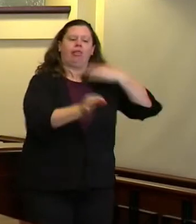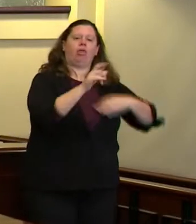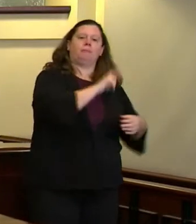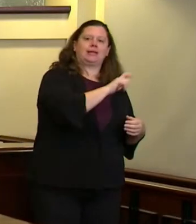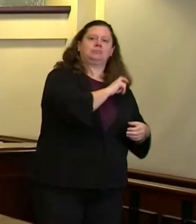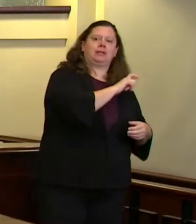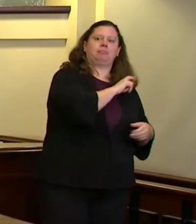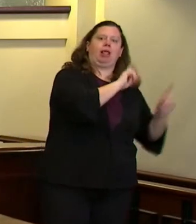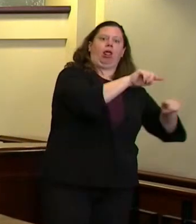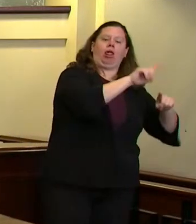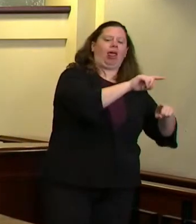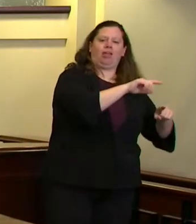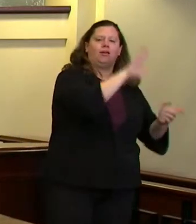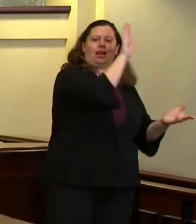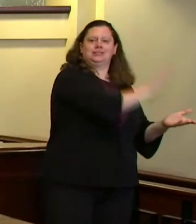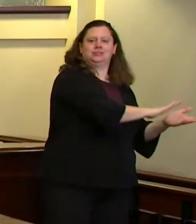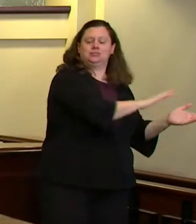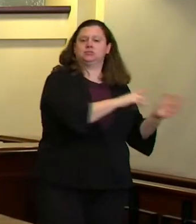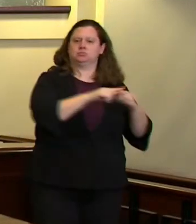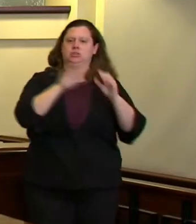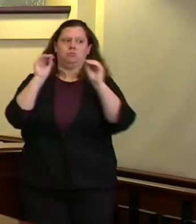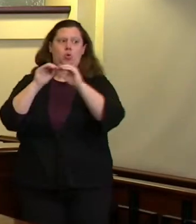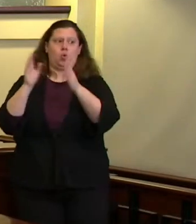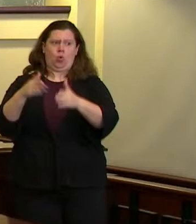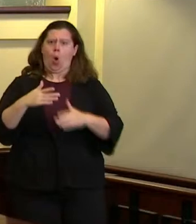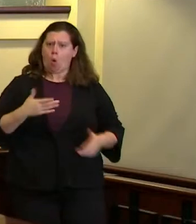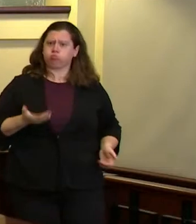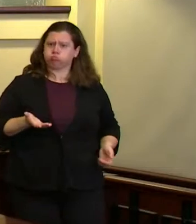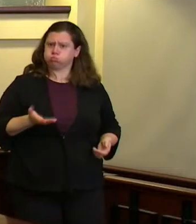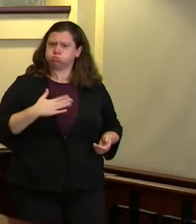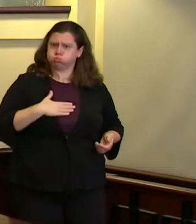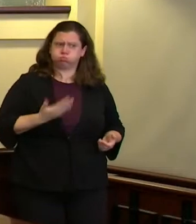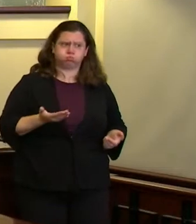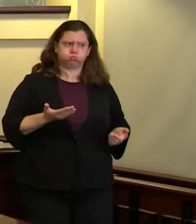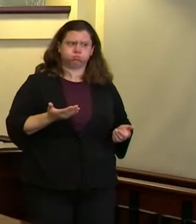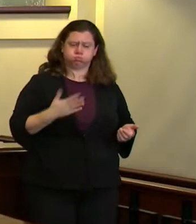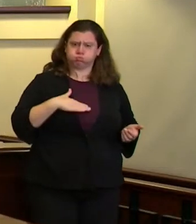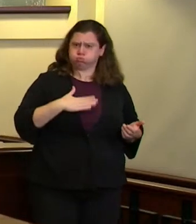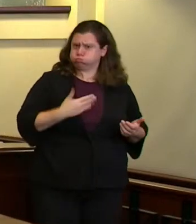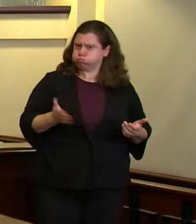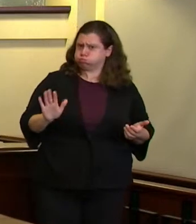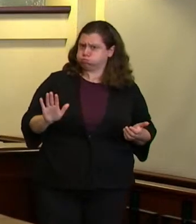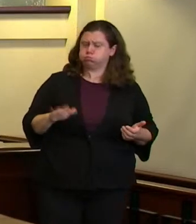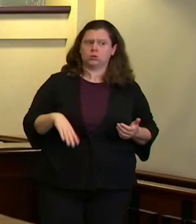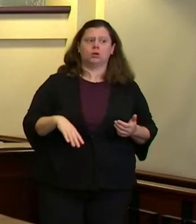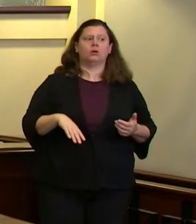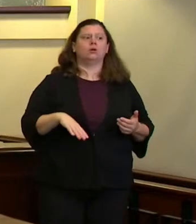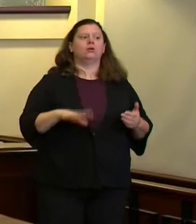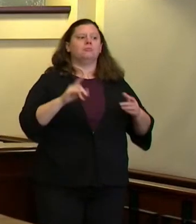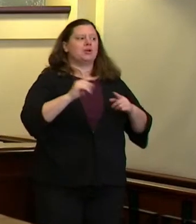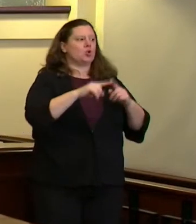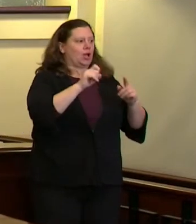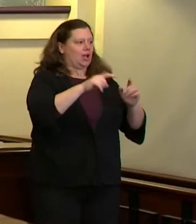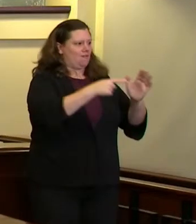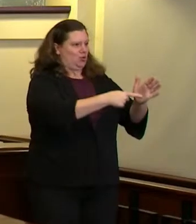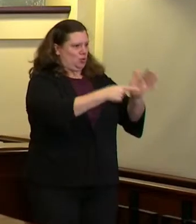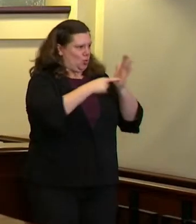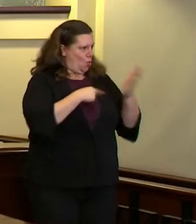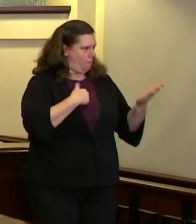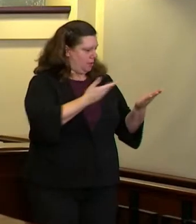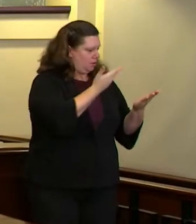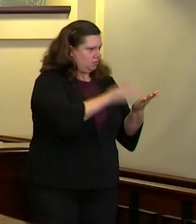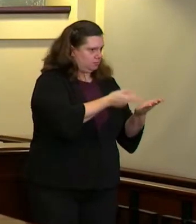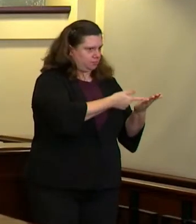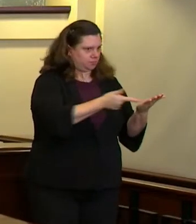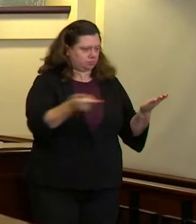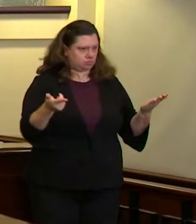fact i have supported reductions similar to that but some of what people are asking us to do right now